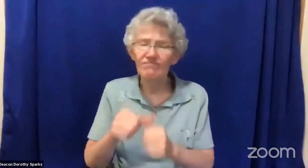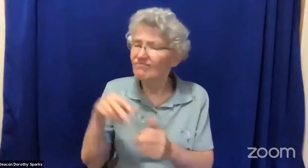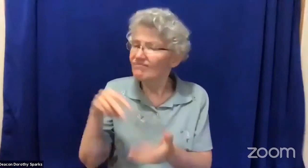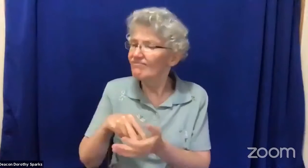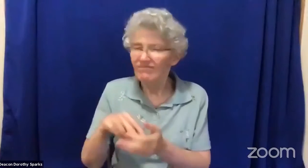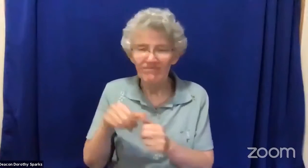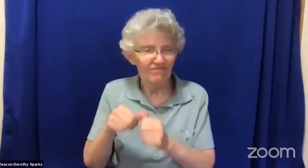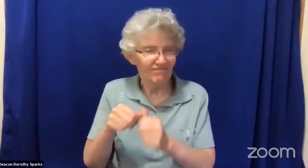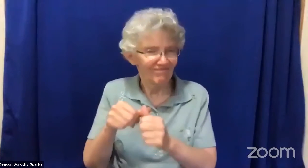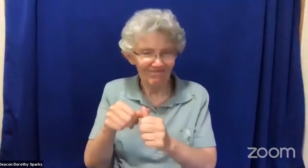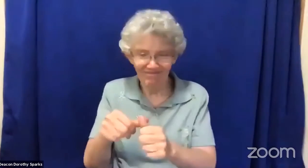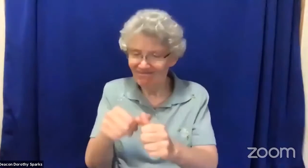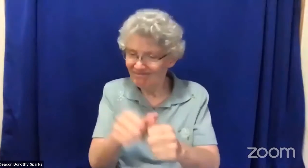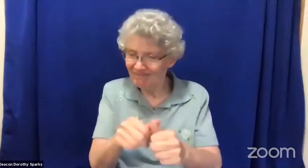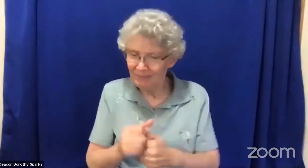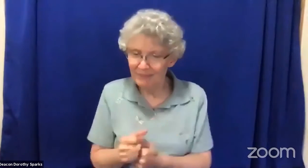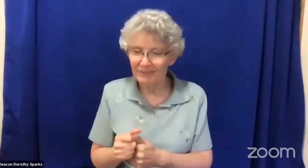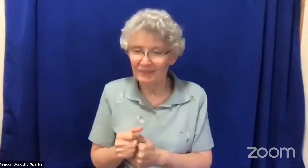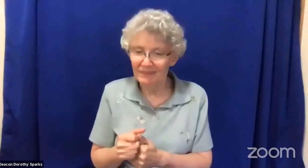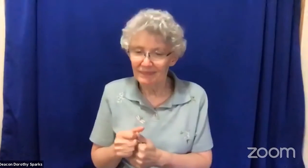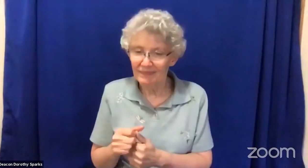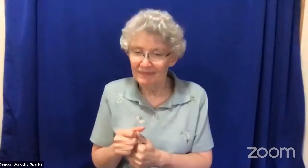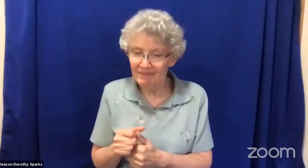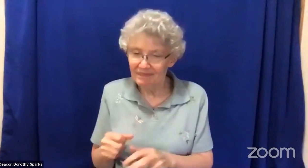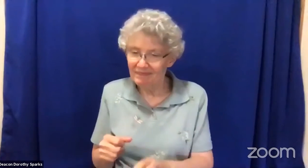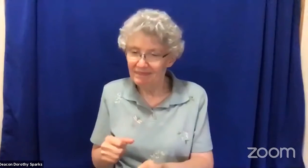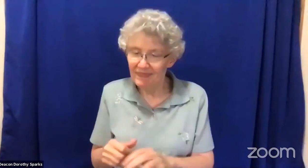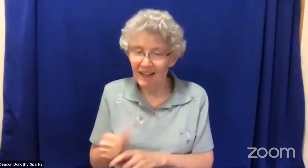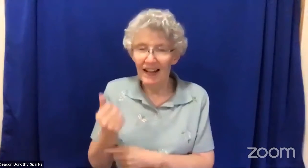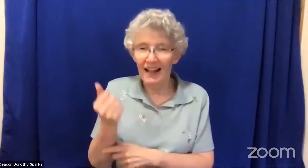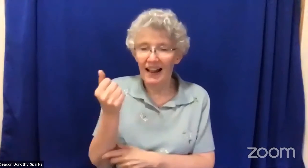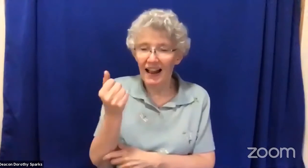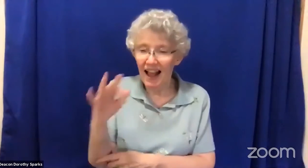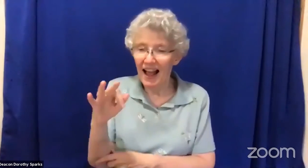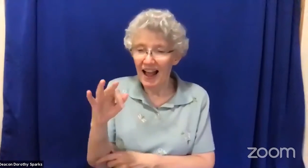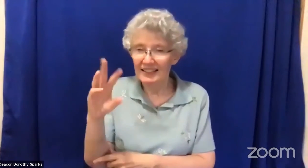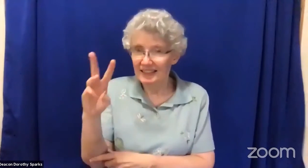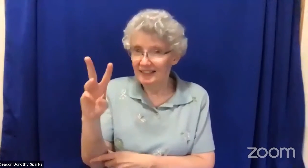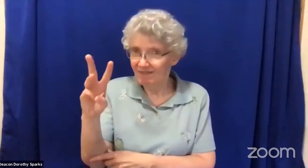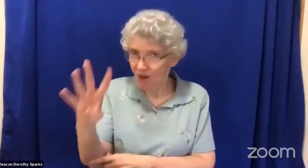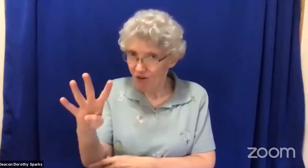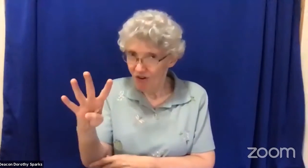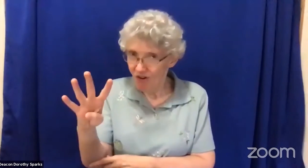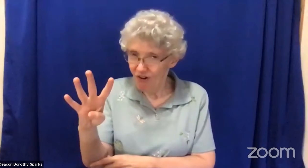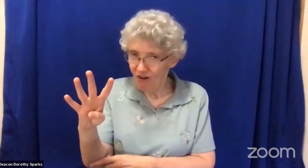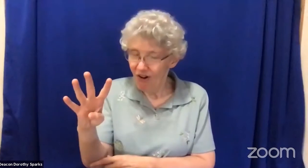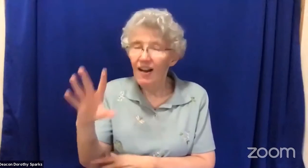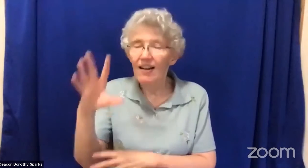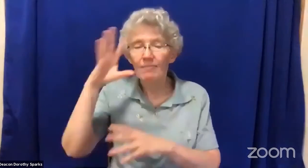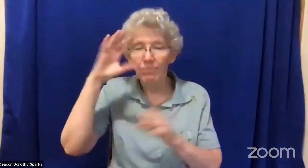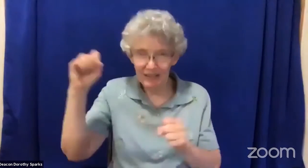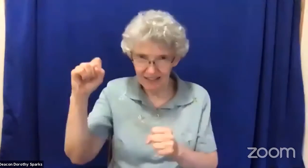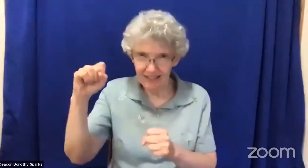And he still persisted and stood with the black community. In 1964,